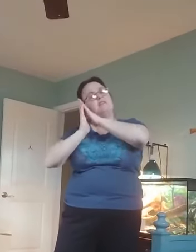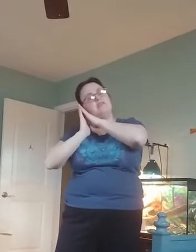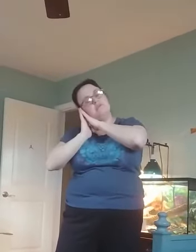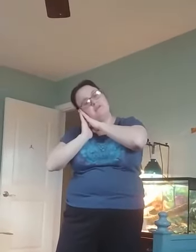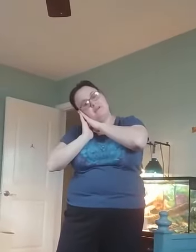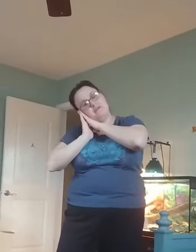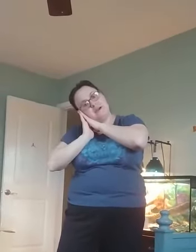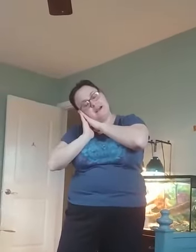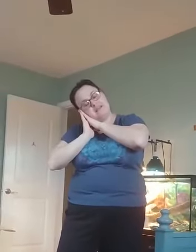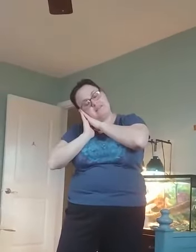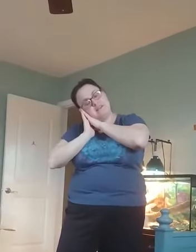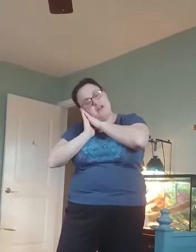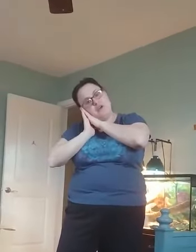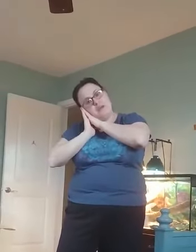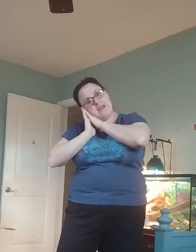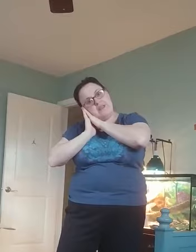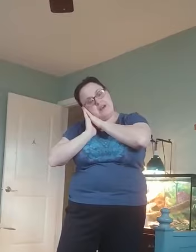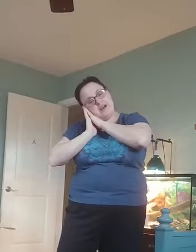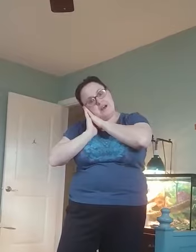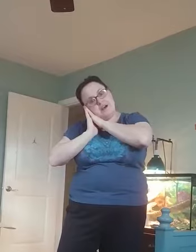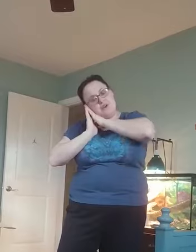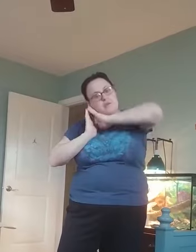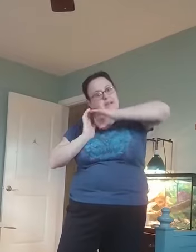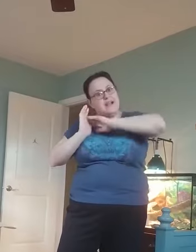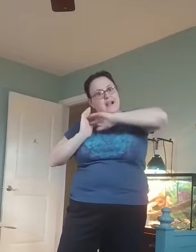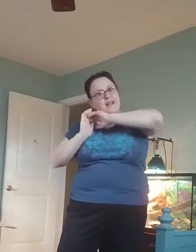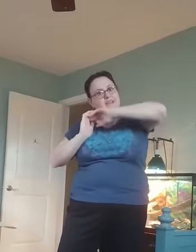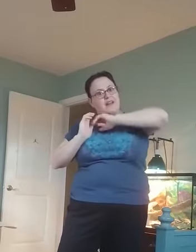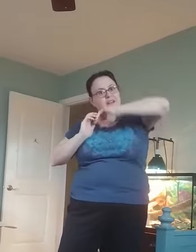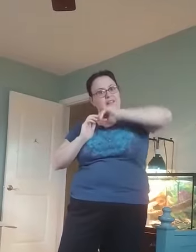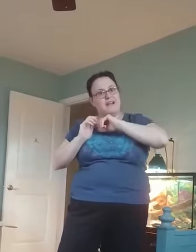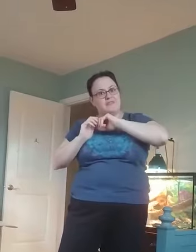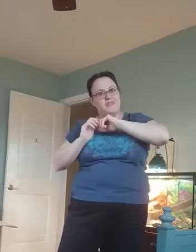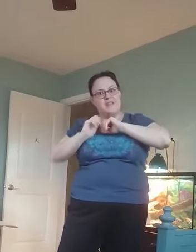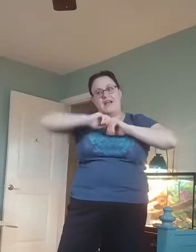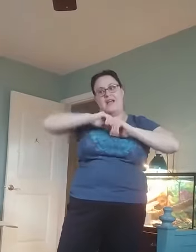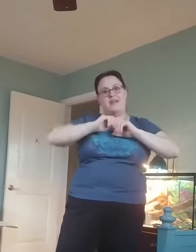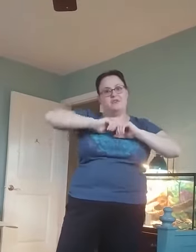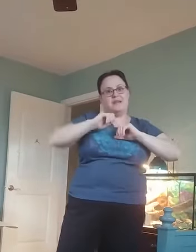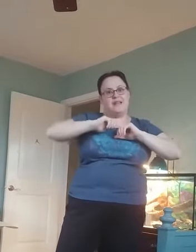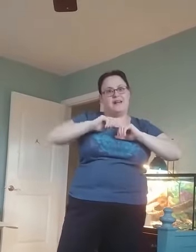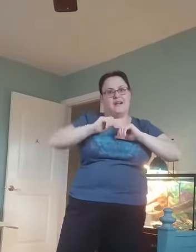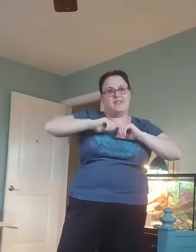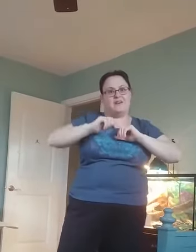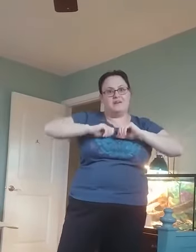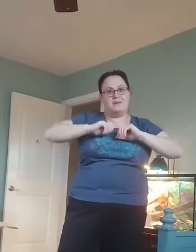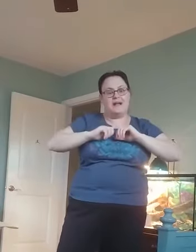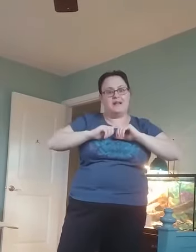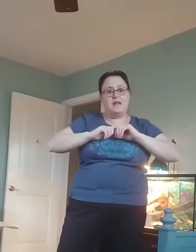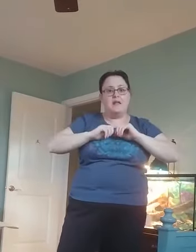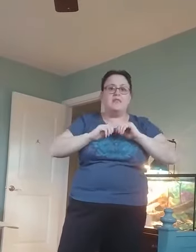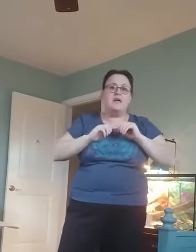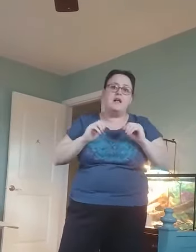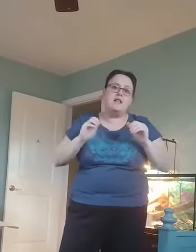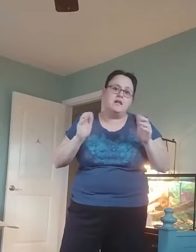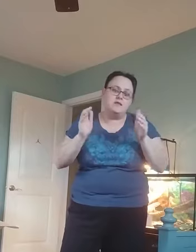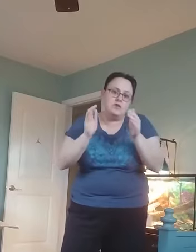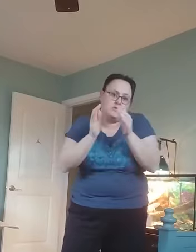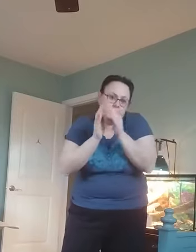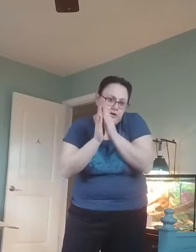birds west. With a wing on the left and a wing on the right, the little birds